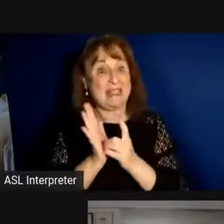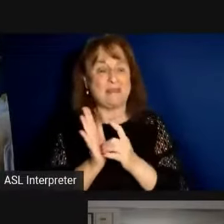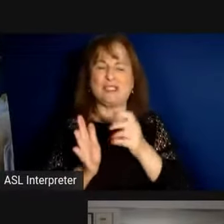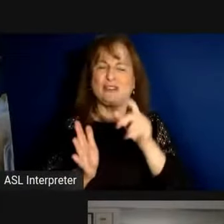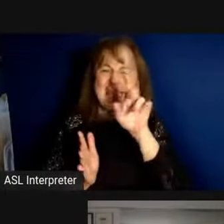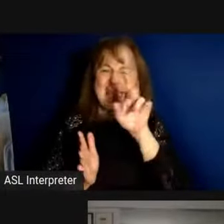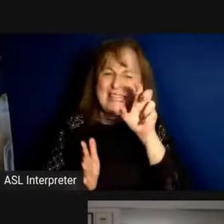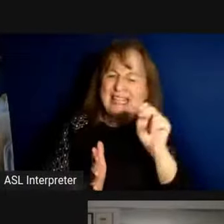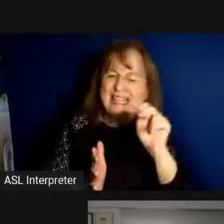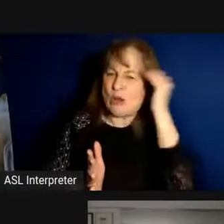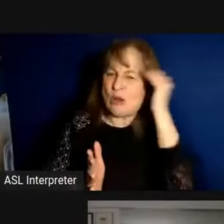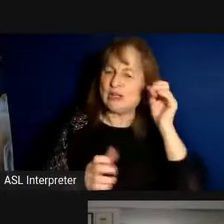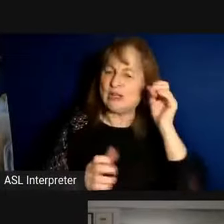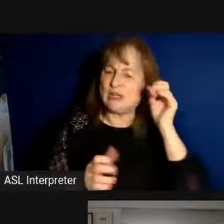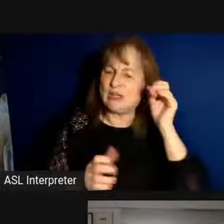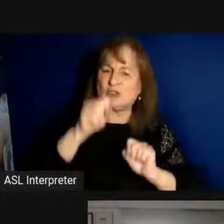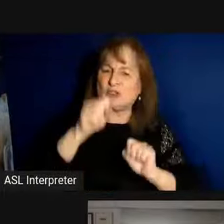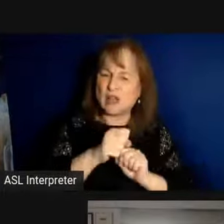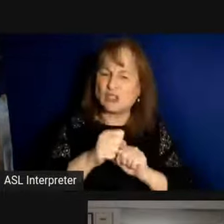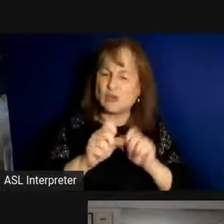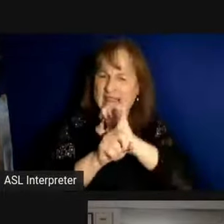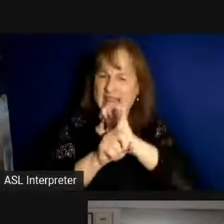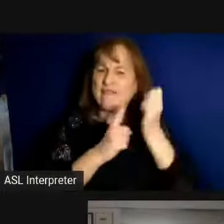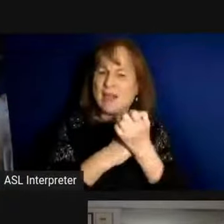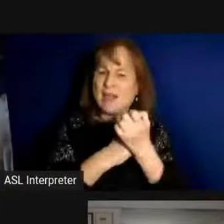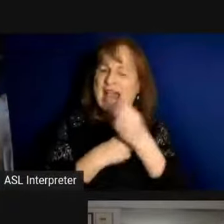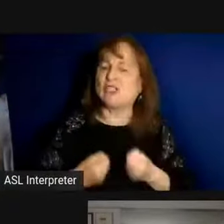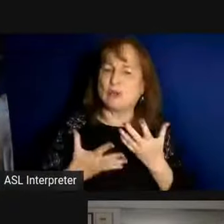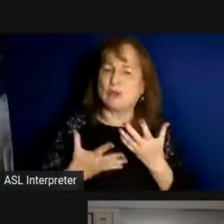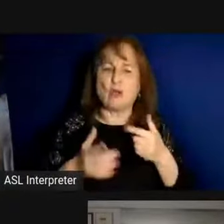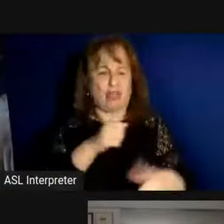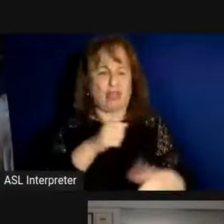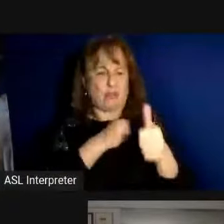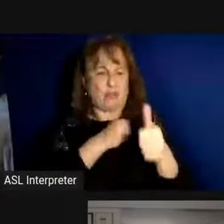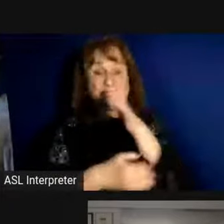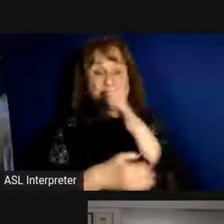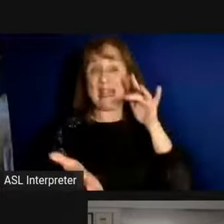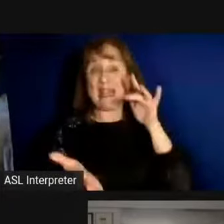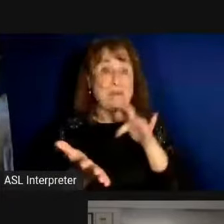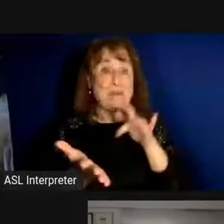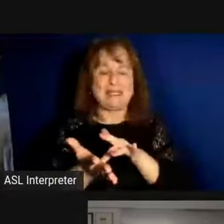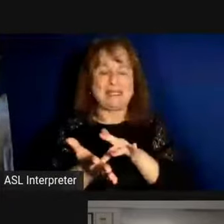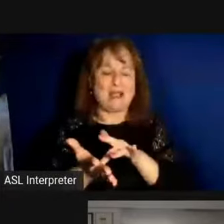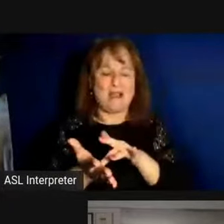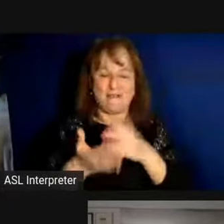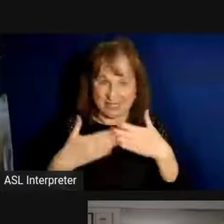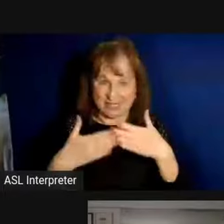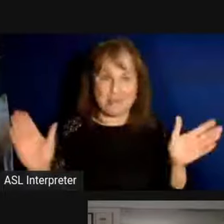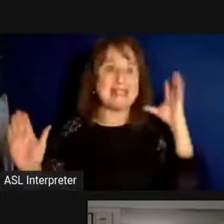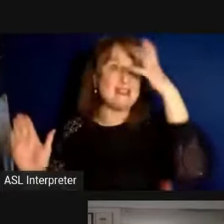awareness of structural, environmental, and social threats in the midst of expansive beauty.